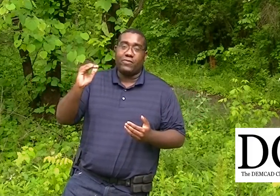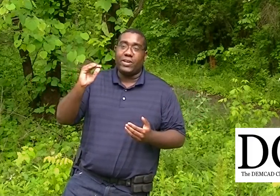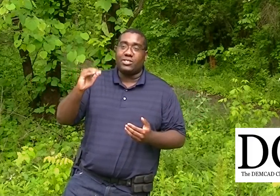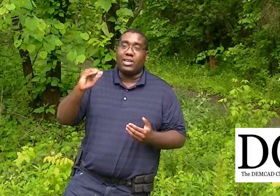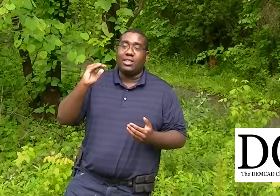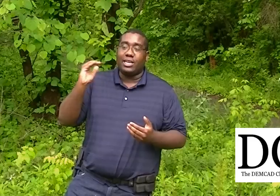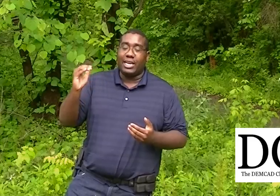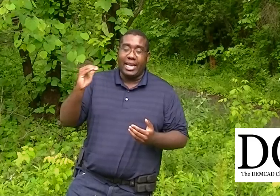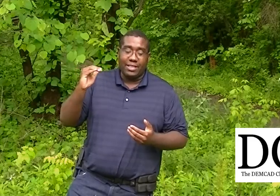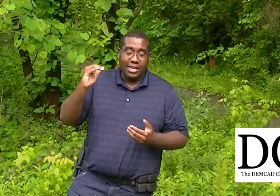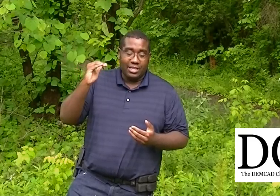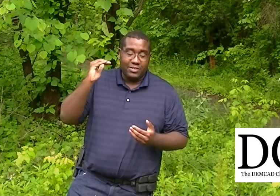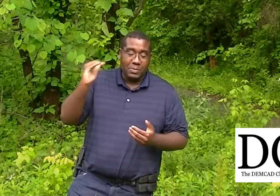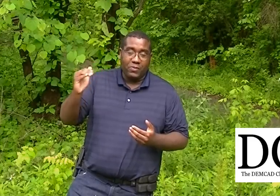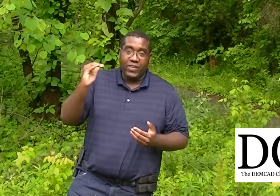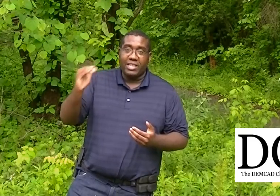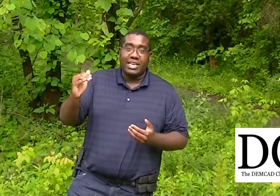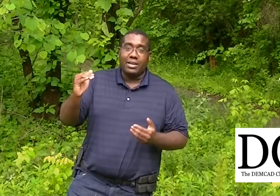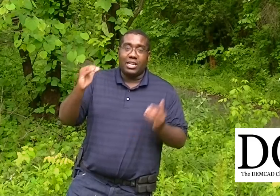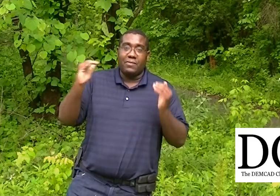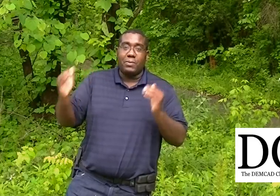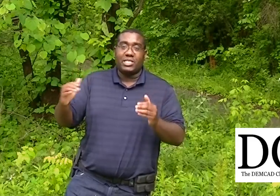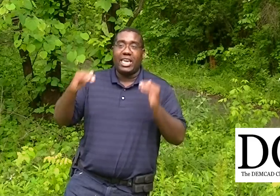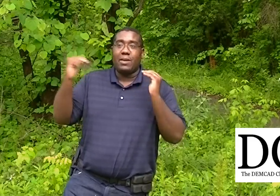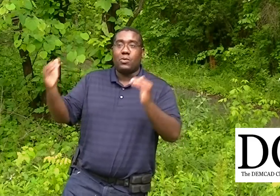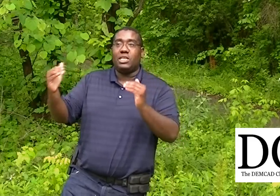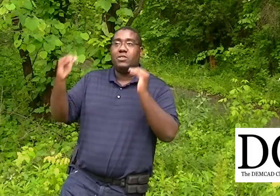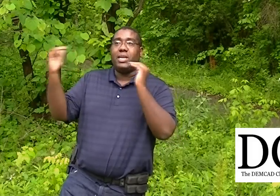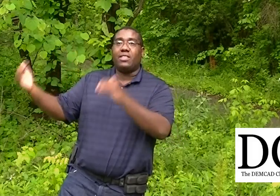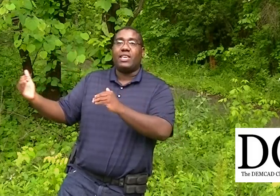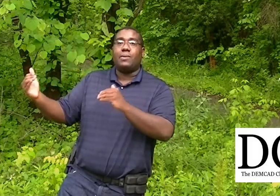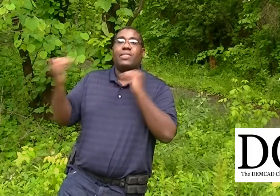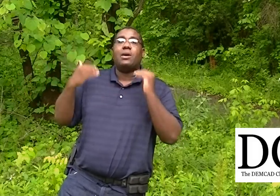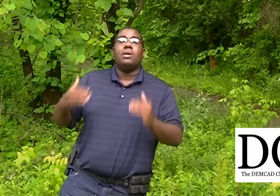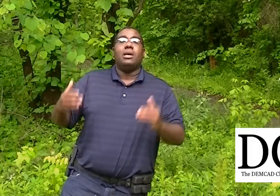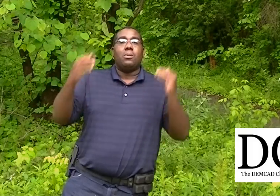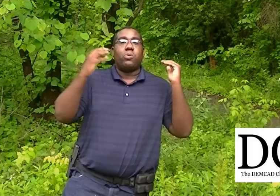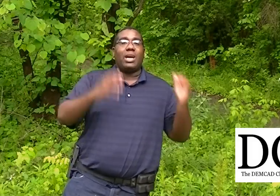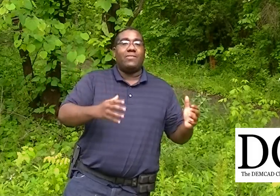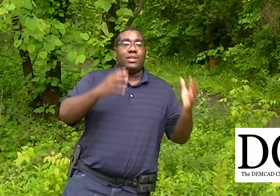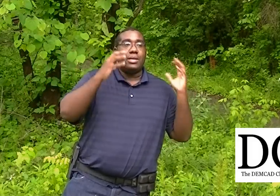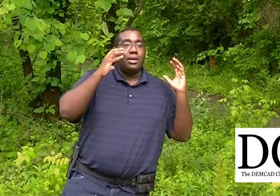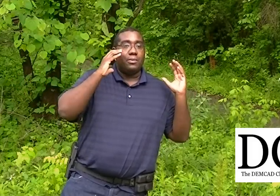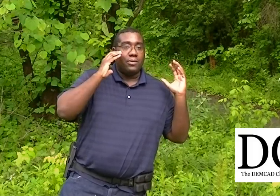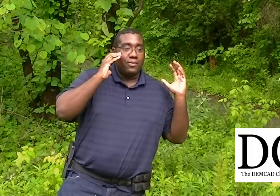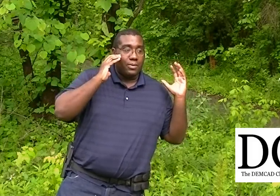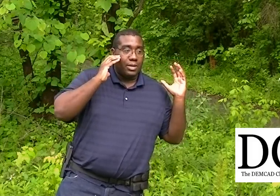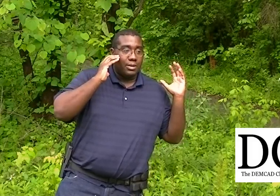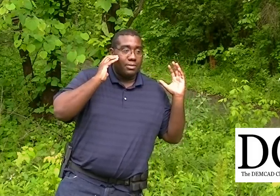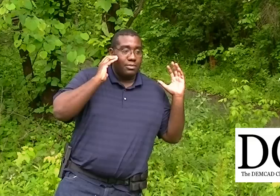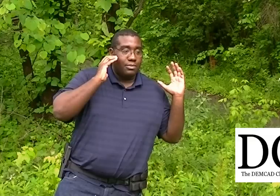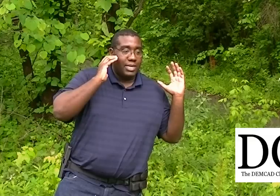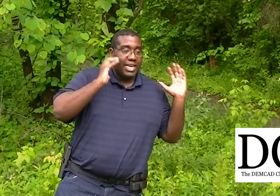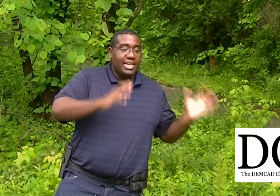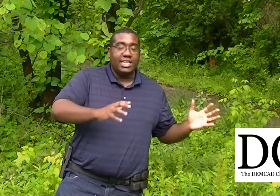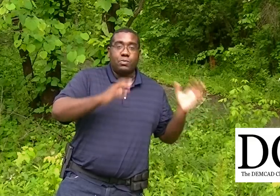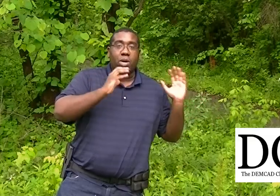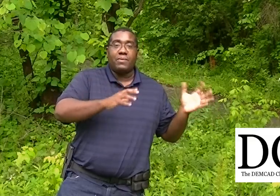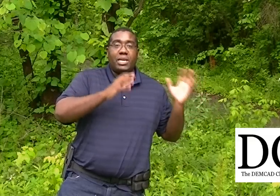in France, they're not looking at the simple fact that governments can't really do anything without private entities, private